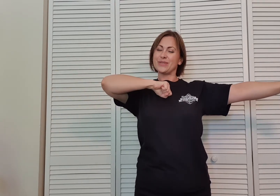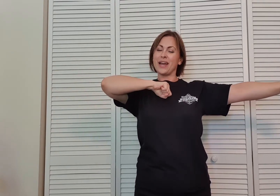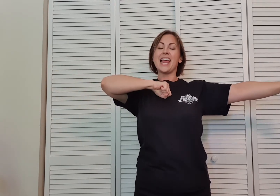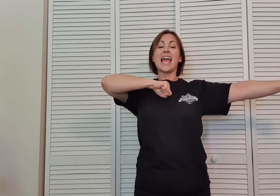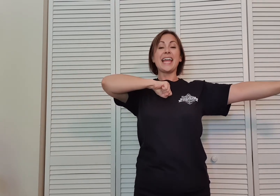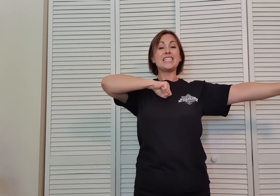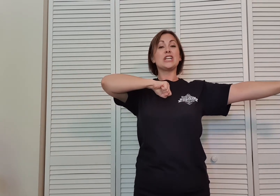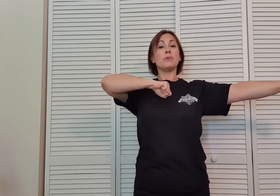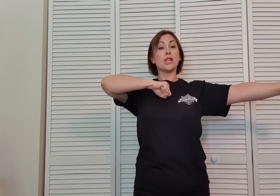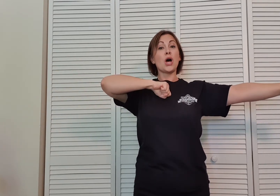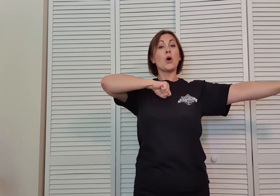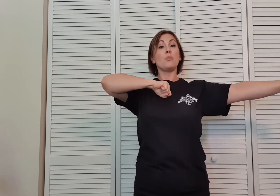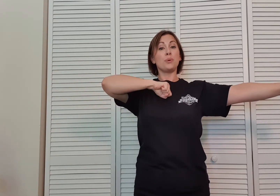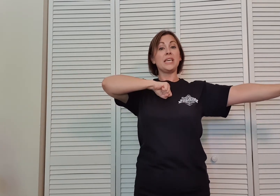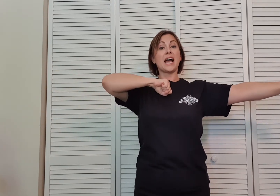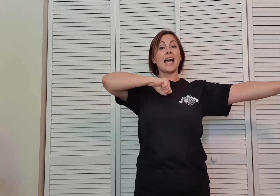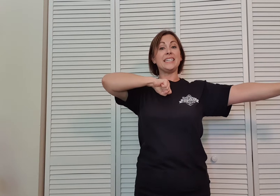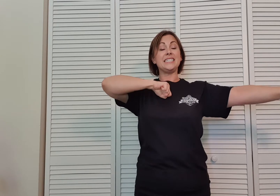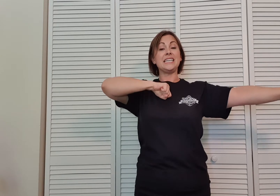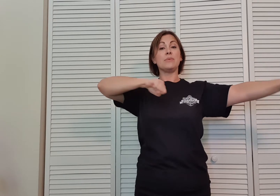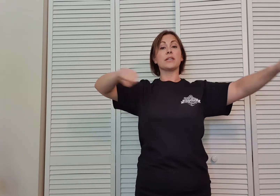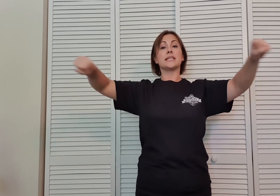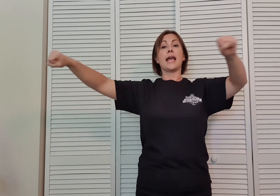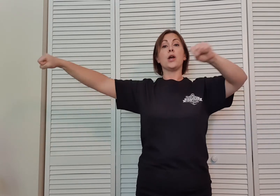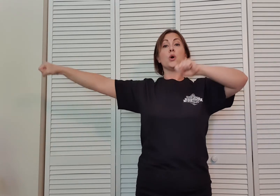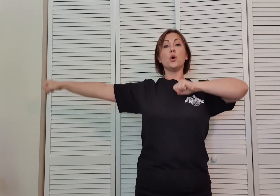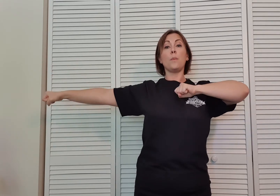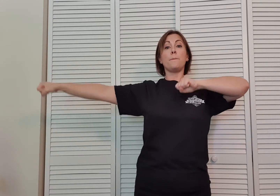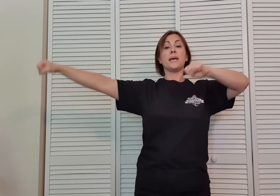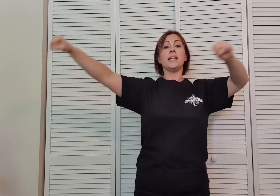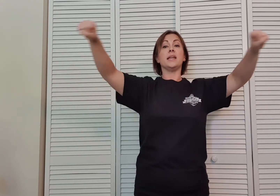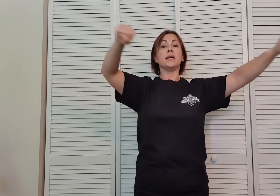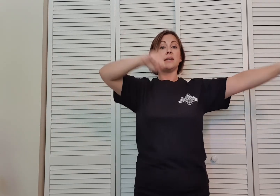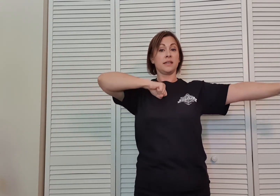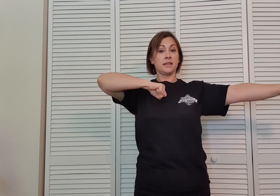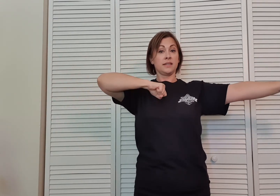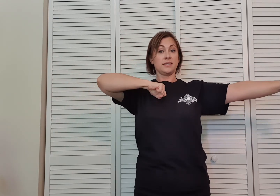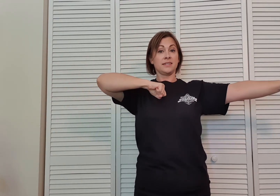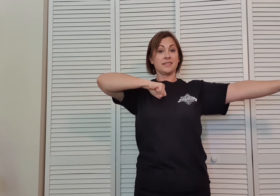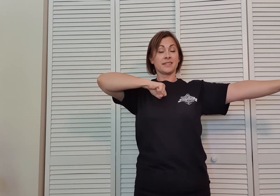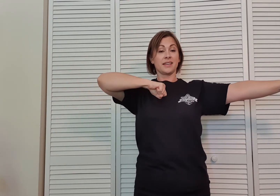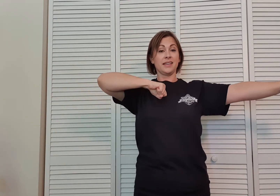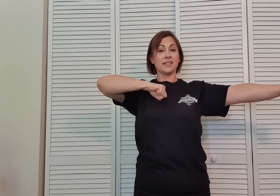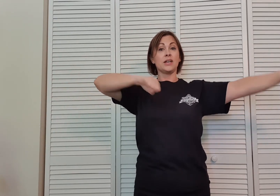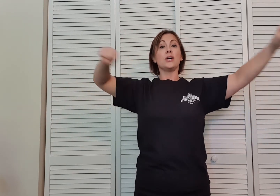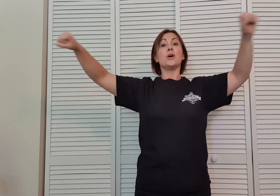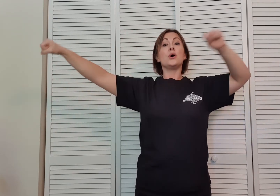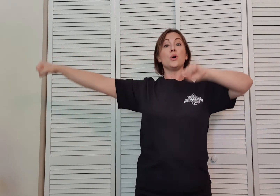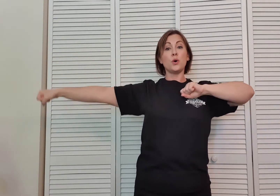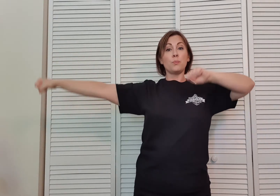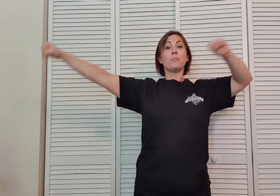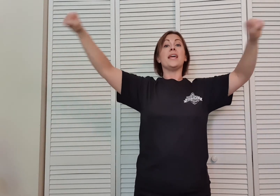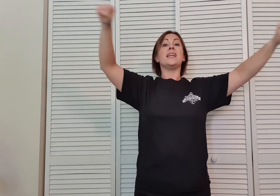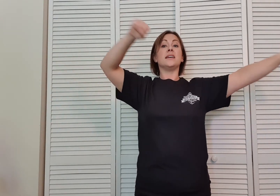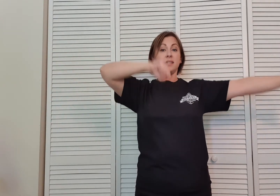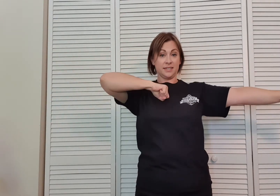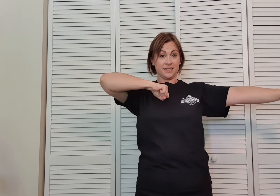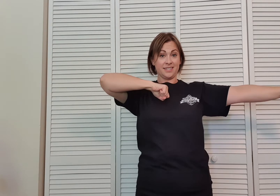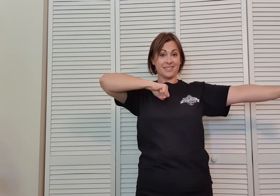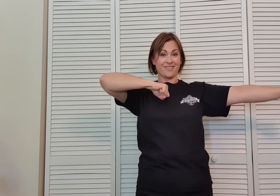went H double O P I T. We're going to say hoop it. Okay. Hoop it. One